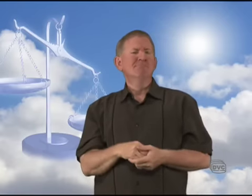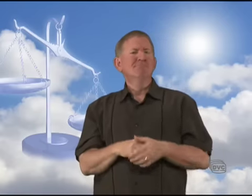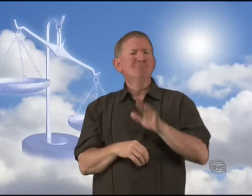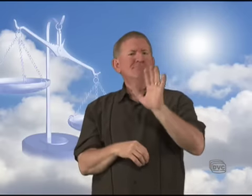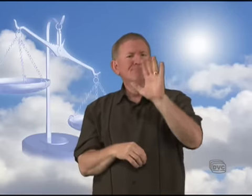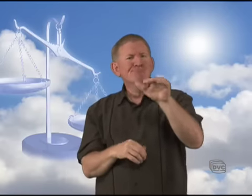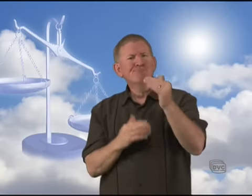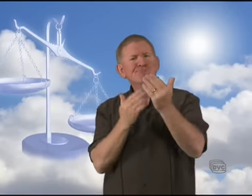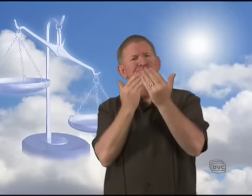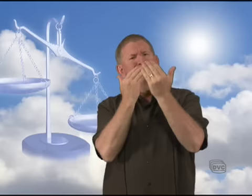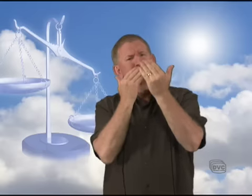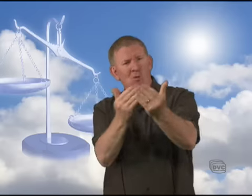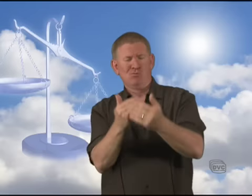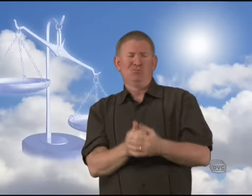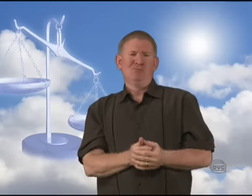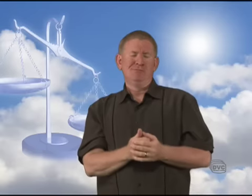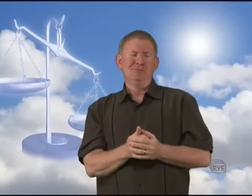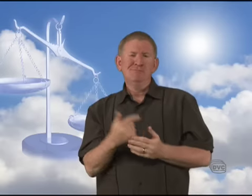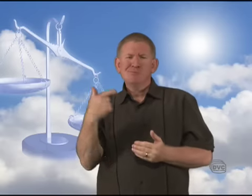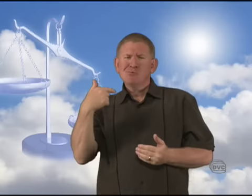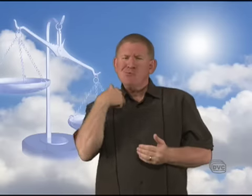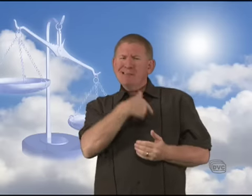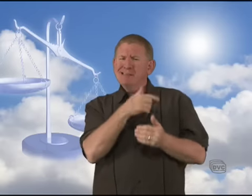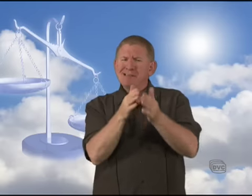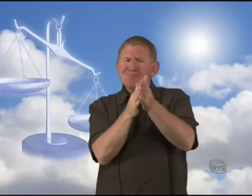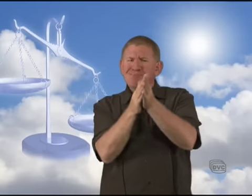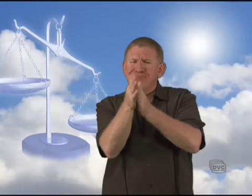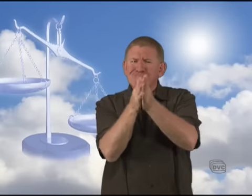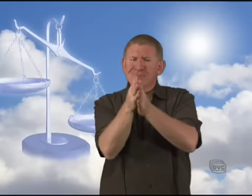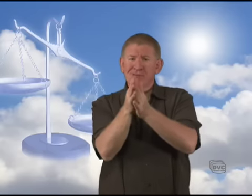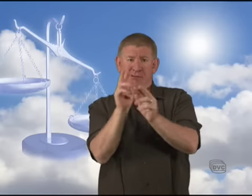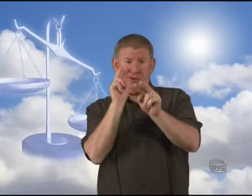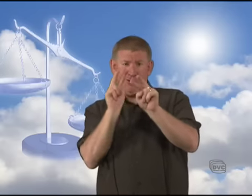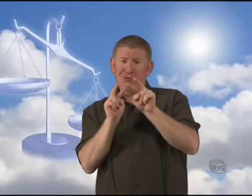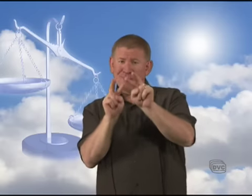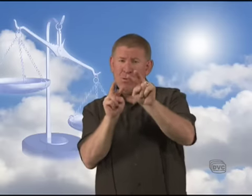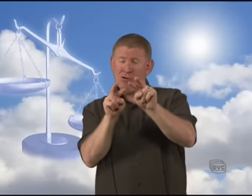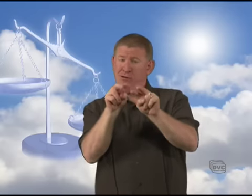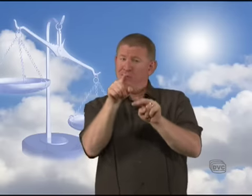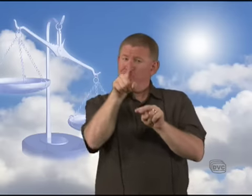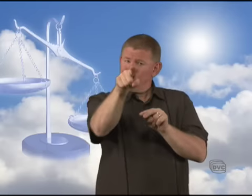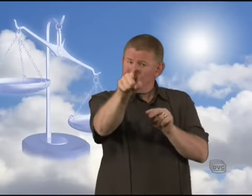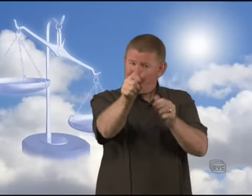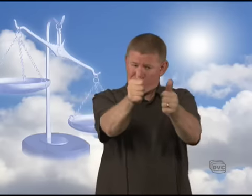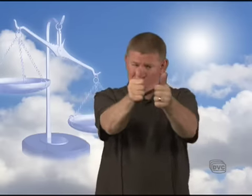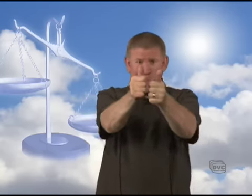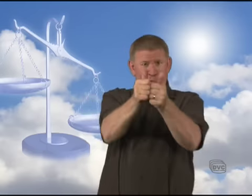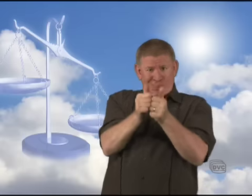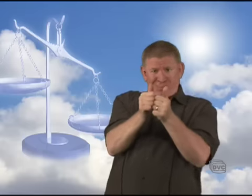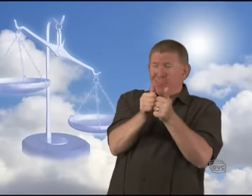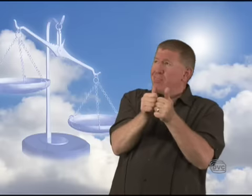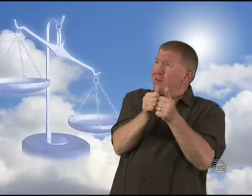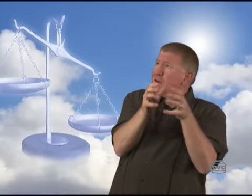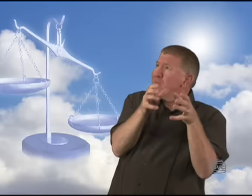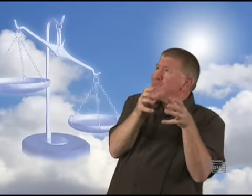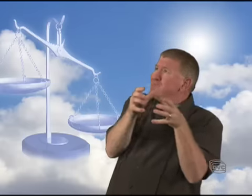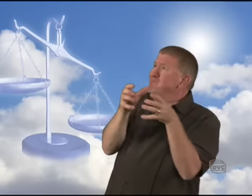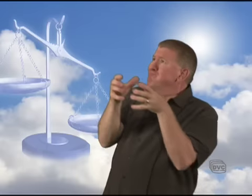Thank you. And I'm looking forward to you going to heaven with us forever.